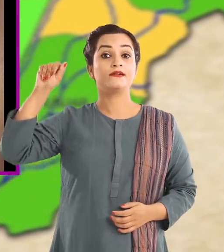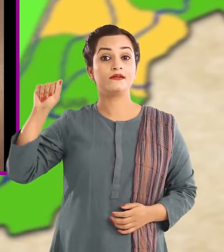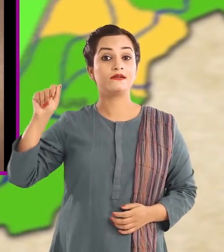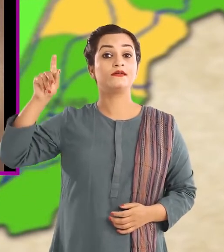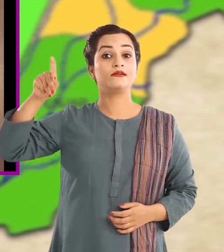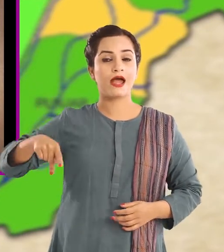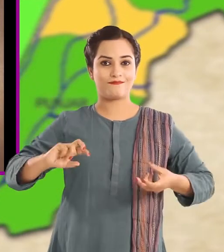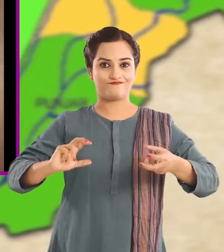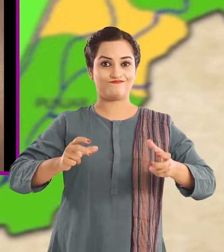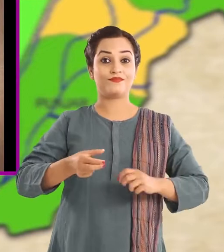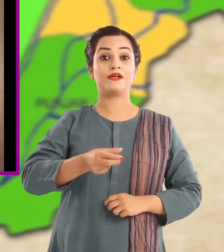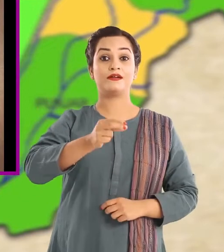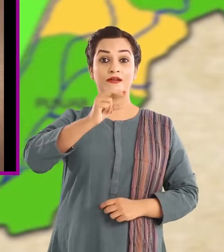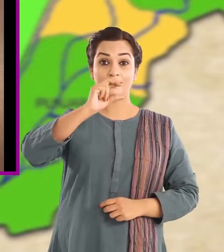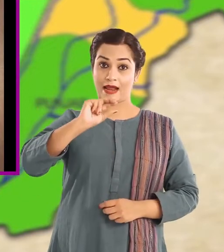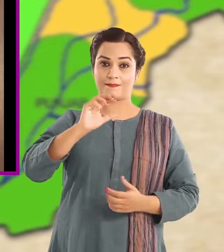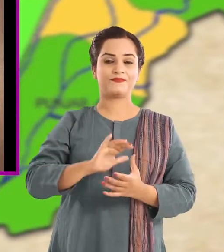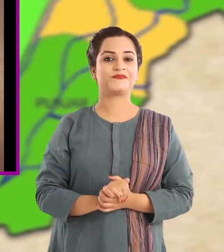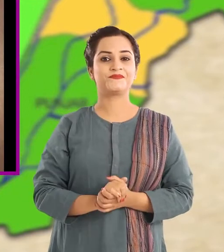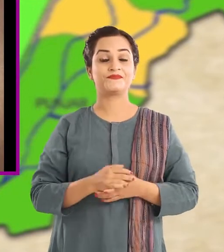Tap. Now you try saying it.